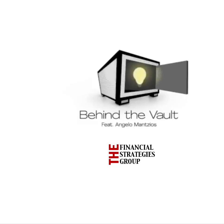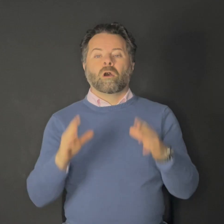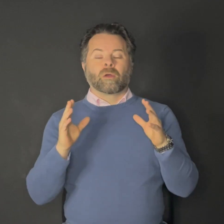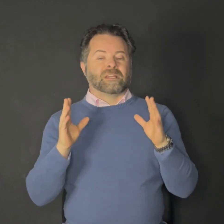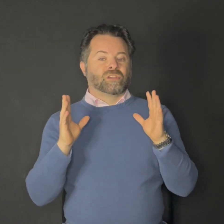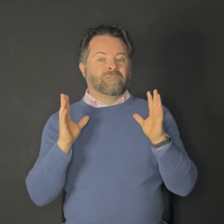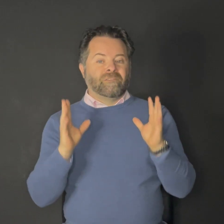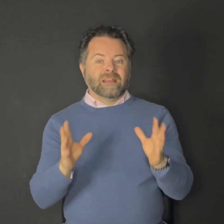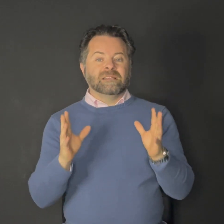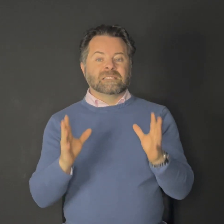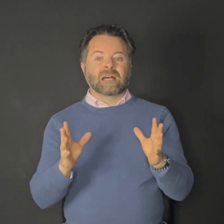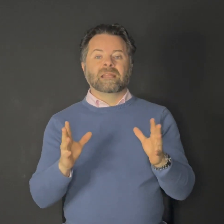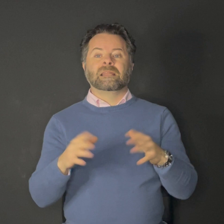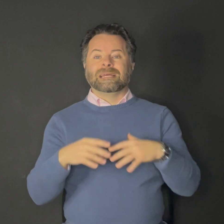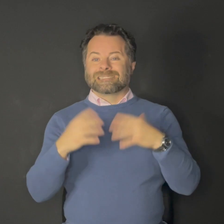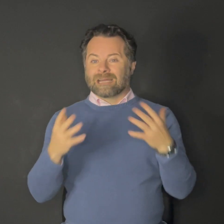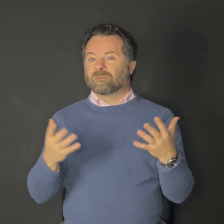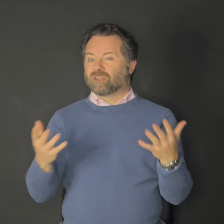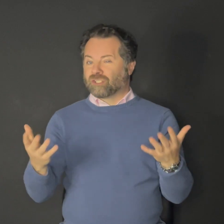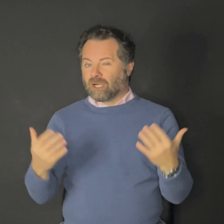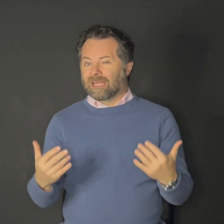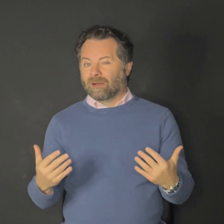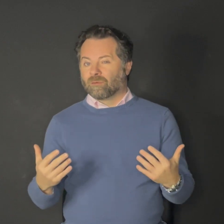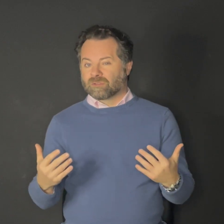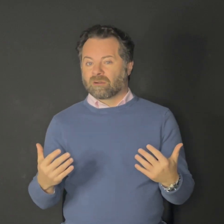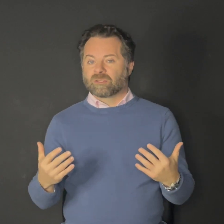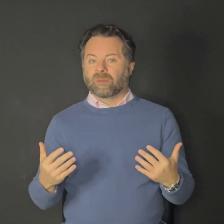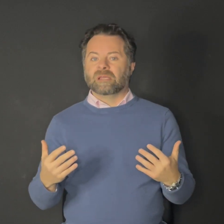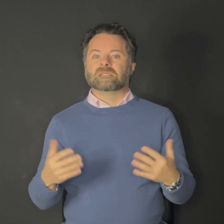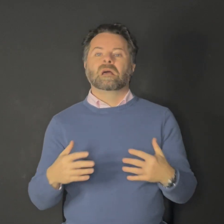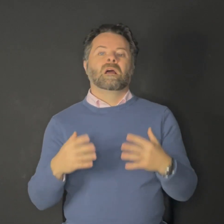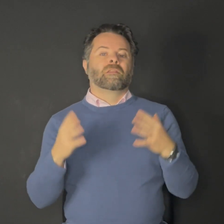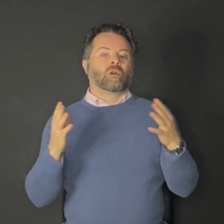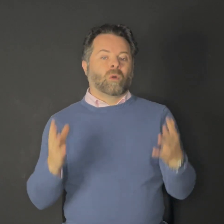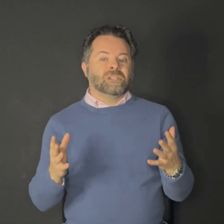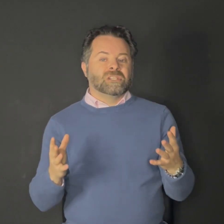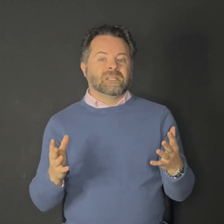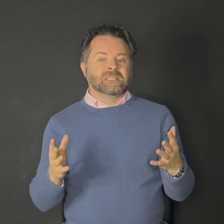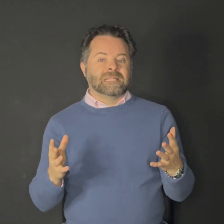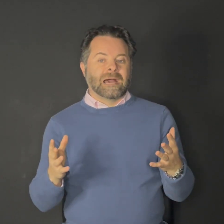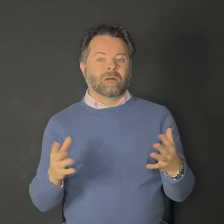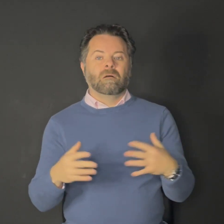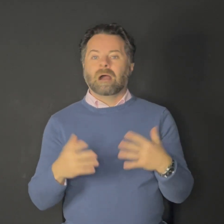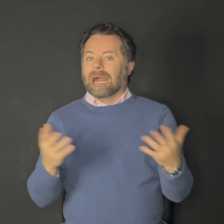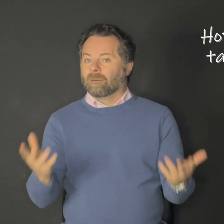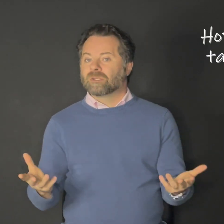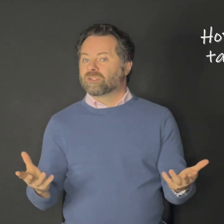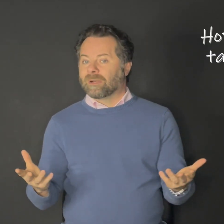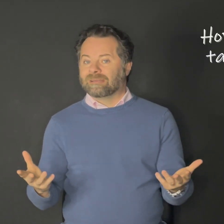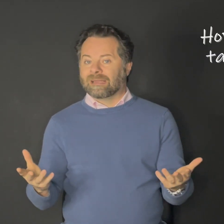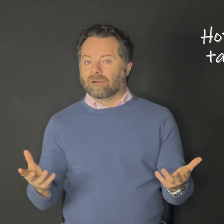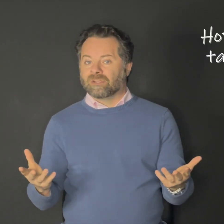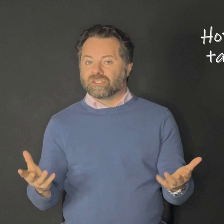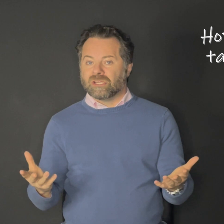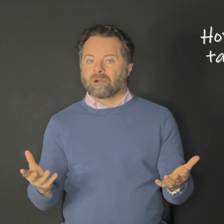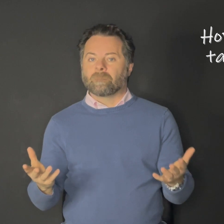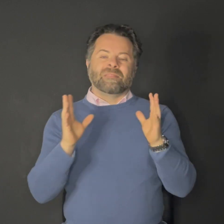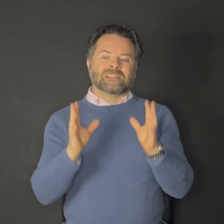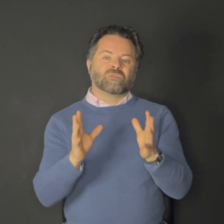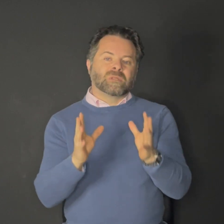Okay, so you finally decided it's time to start chunking out those RRSP's. The question is now, how much do I take out each year? And that's a really